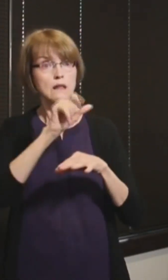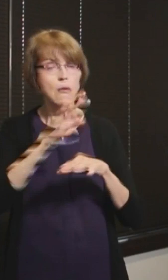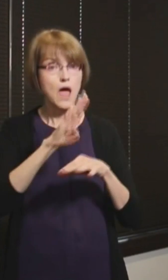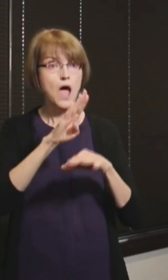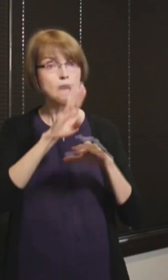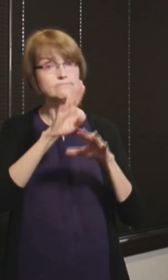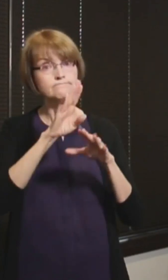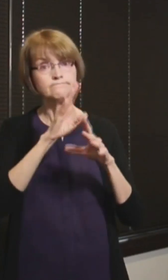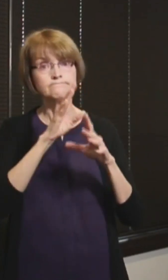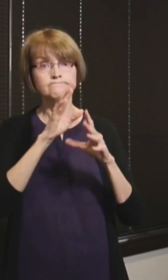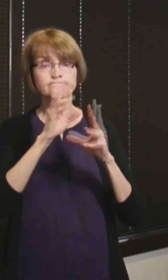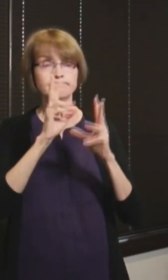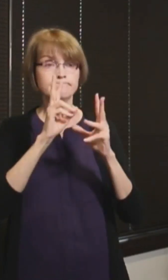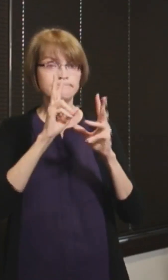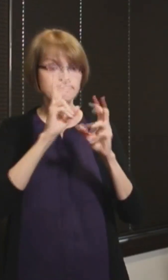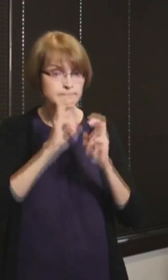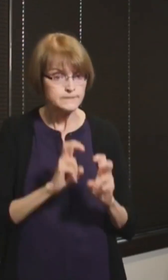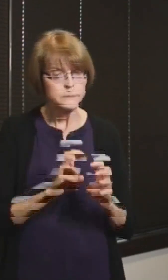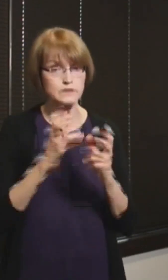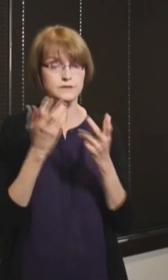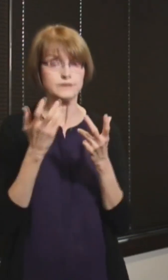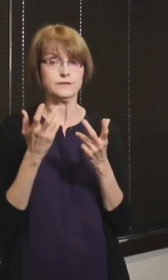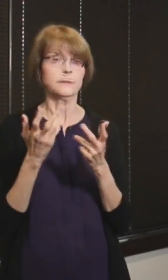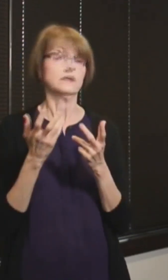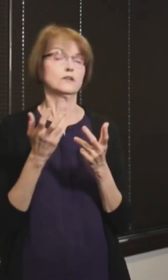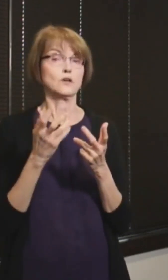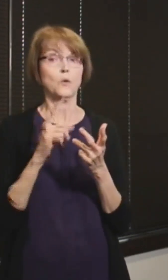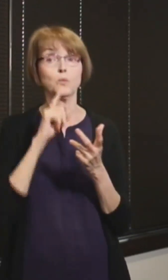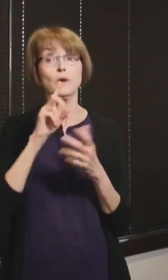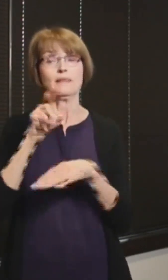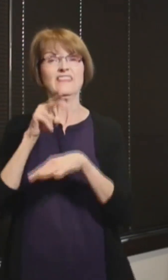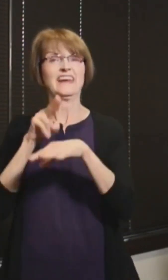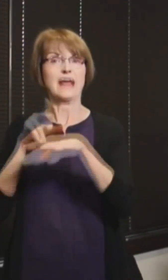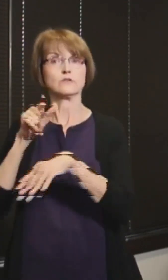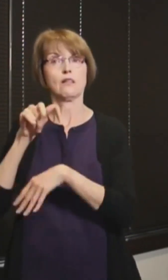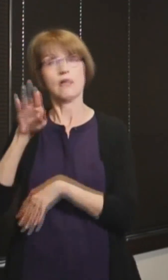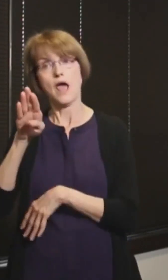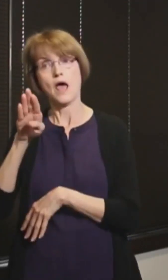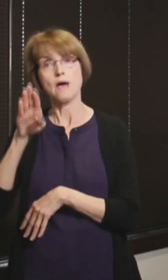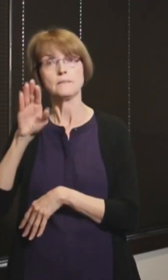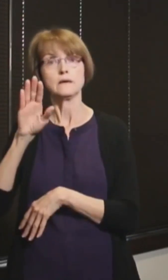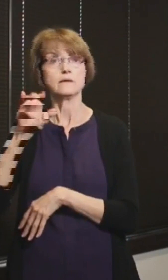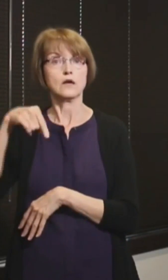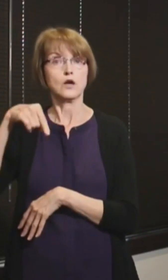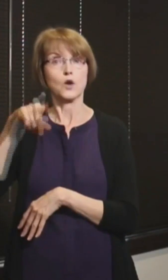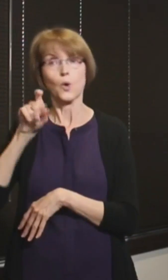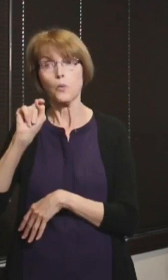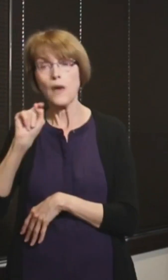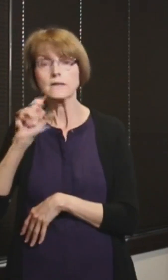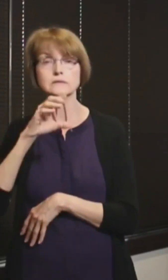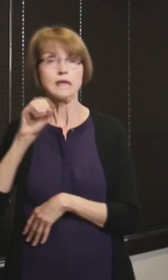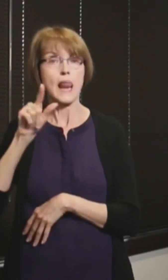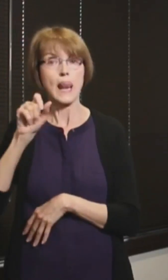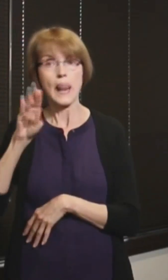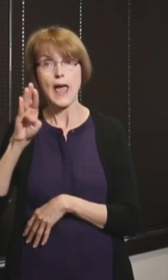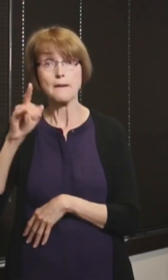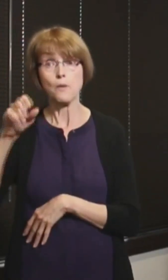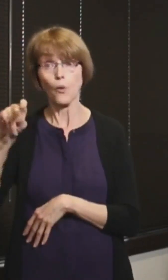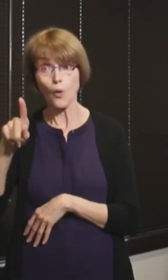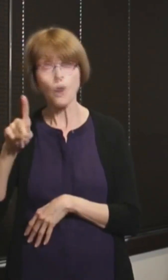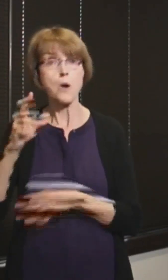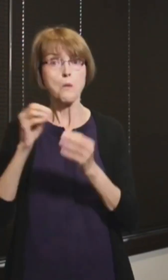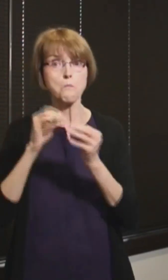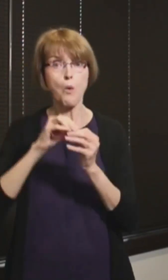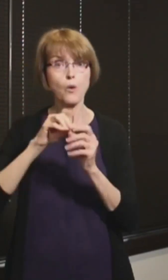capacity within, it's particularly the national labs, like a Quest and a LabCorp. Whenever they have more volume,